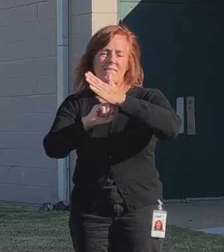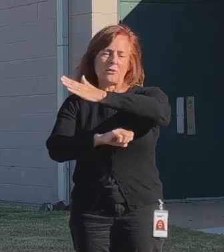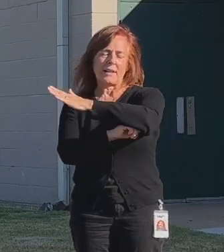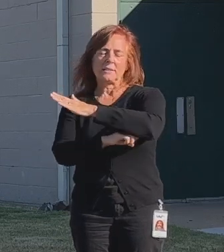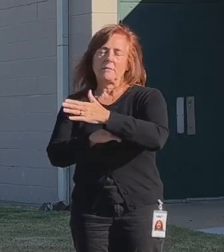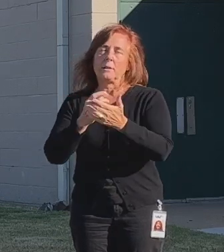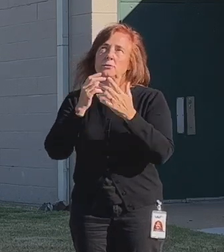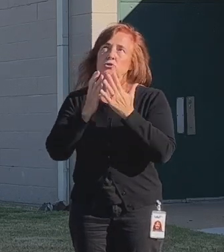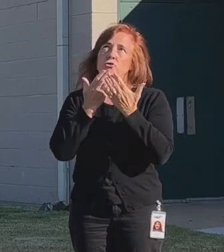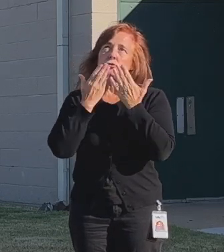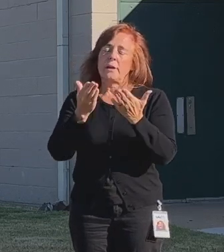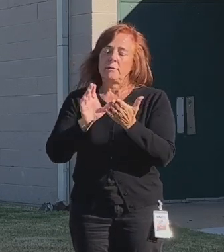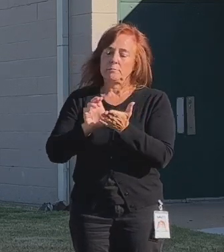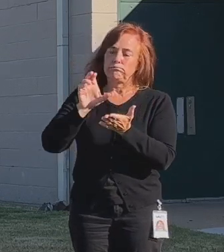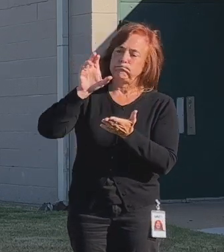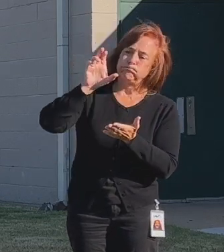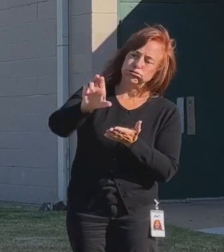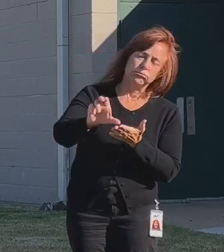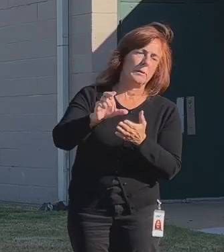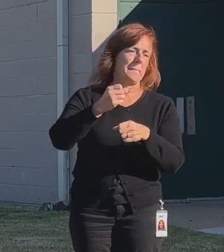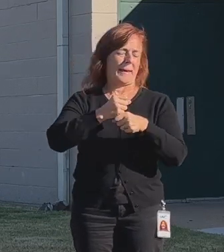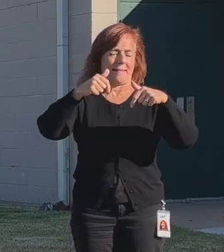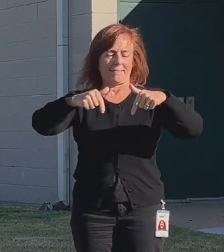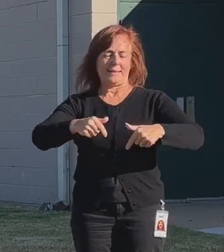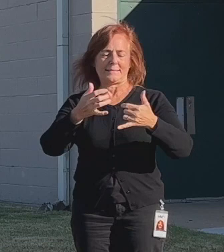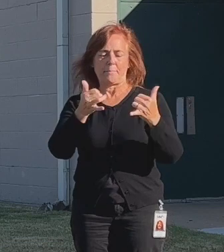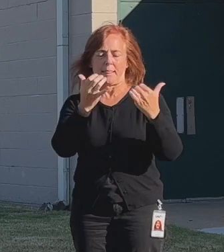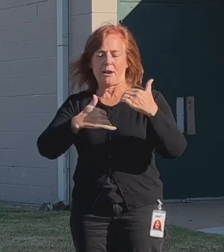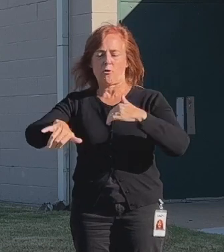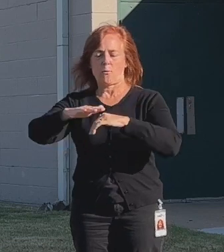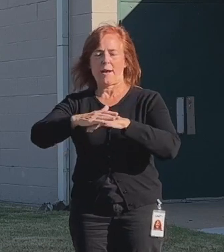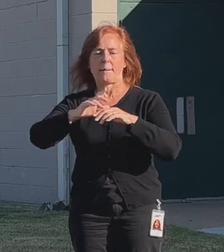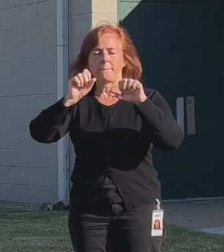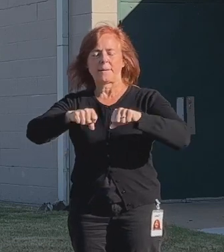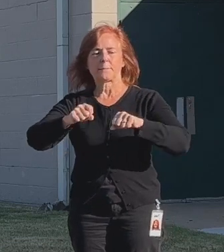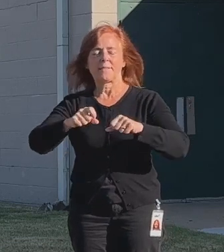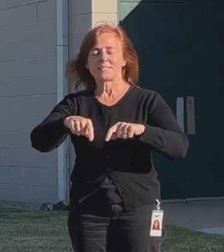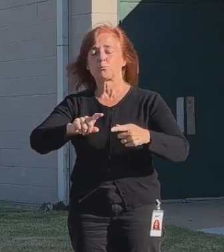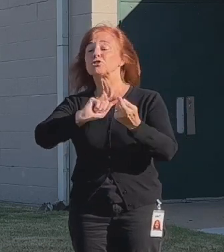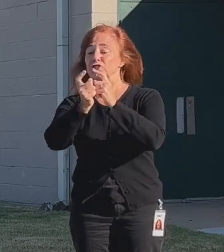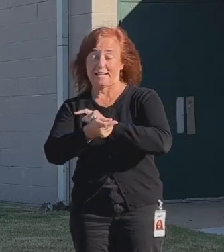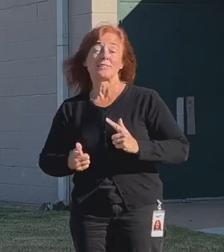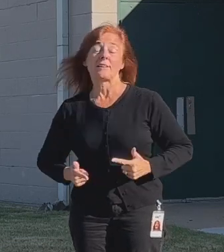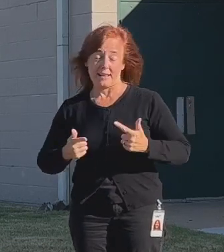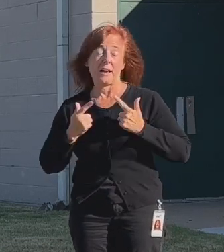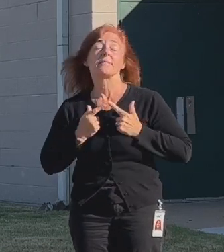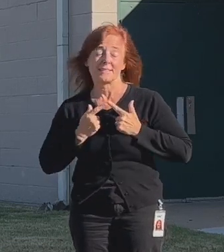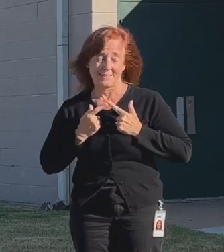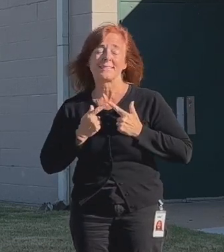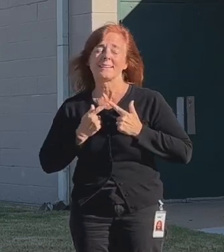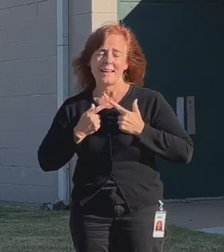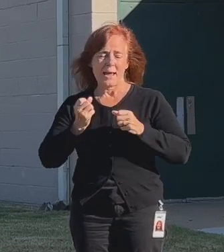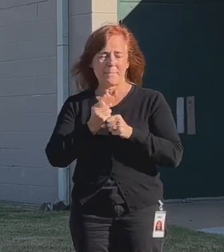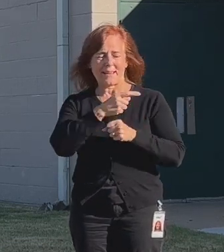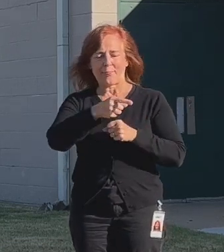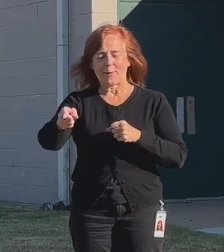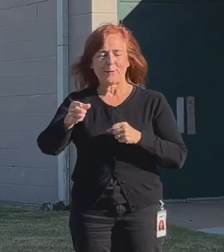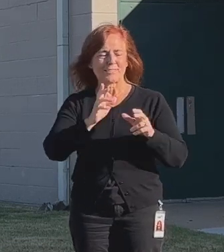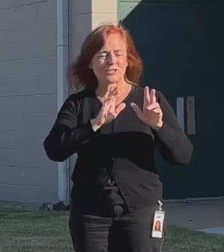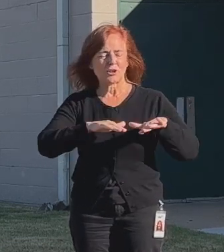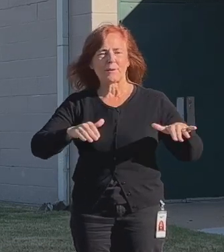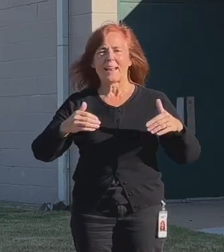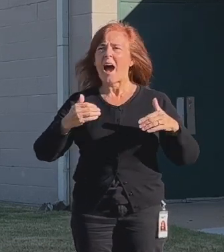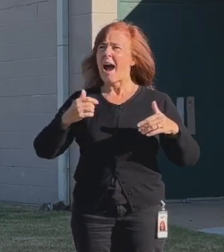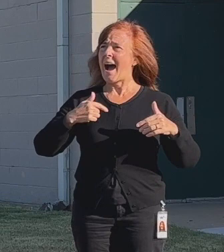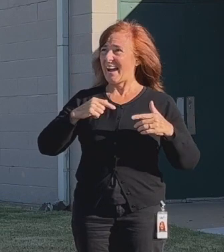donation that made this playground possible. Your generosity is going to change countless lives and make an underserved population know